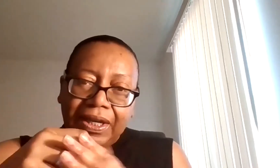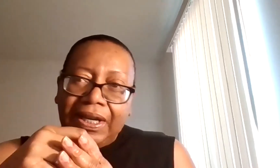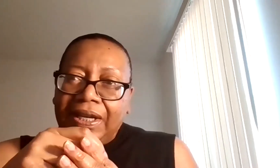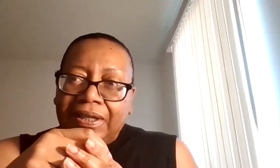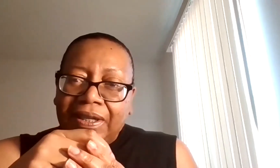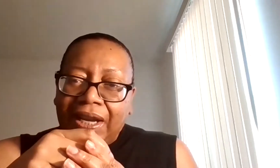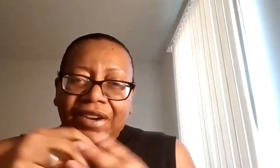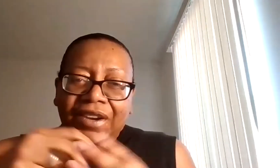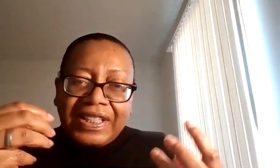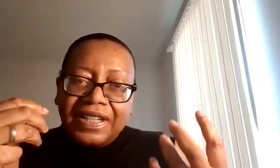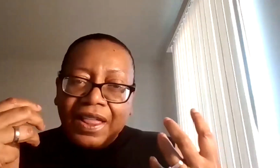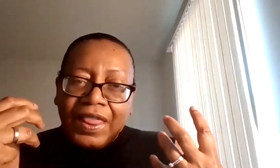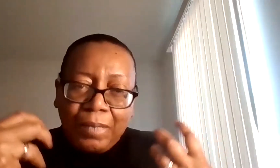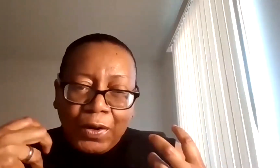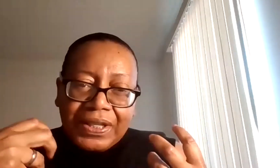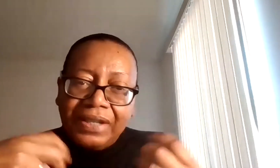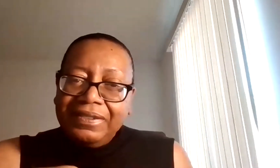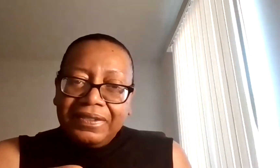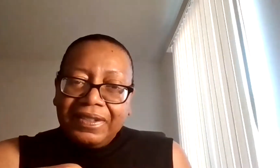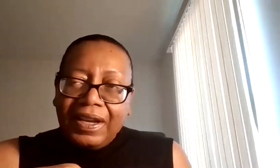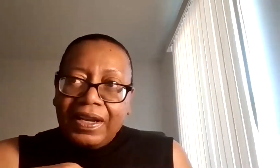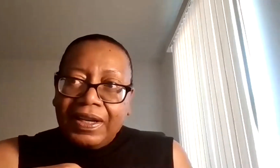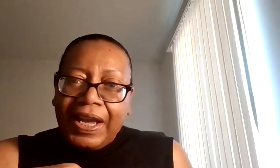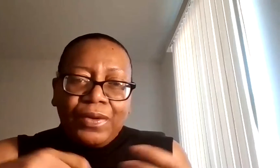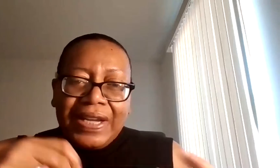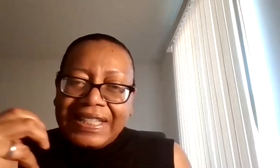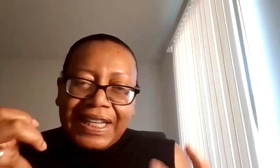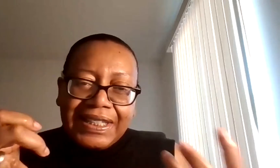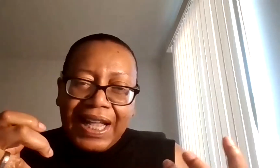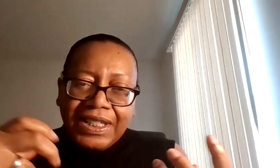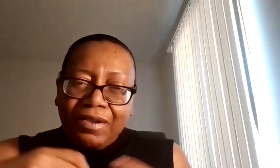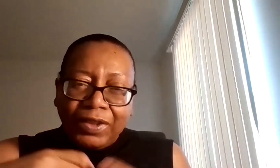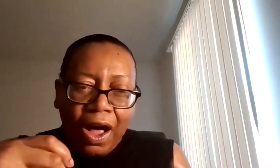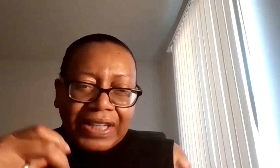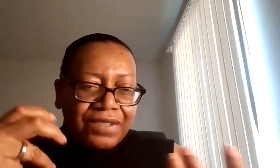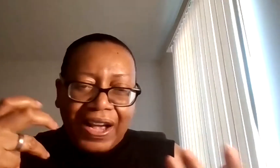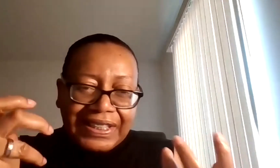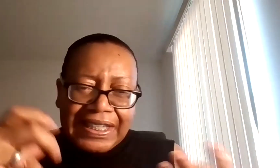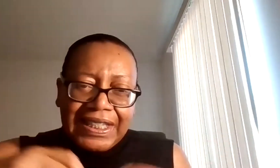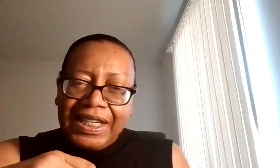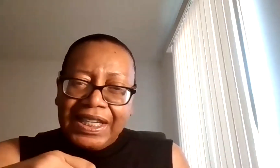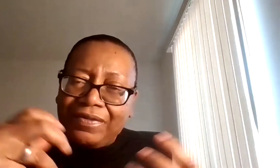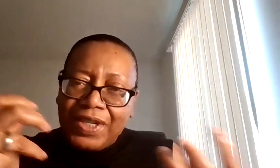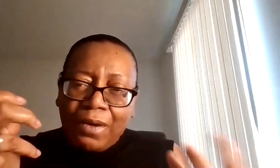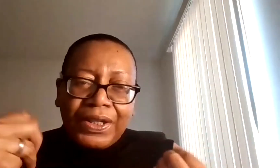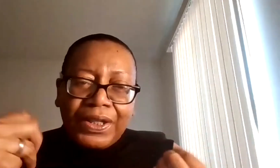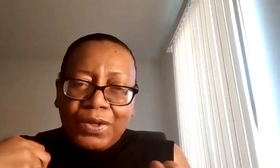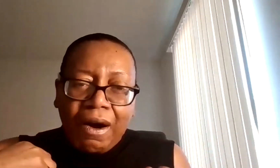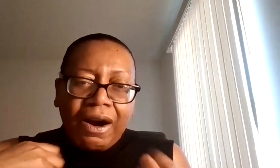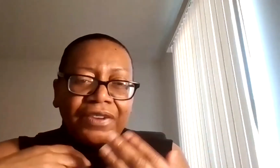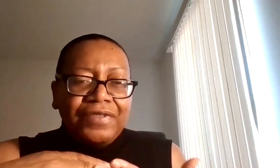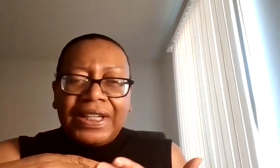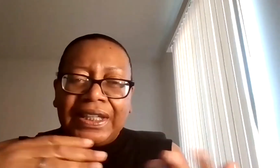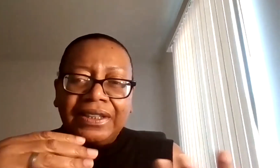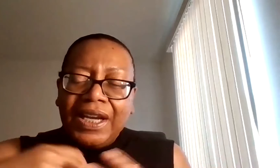anger. A affects the person. It creates a sense of loss of identity, of knowing